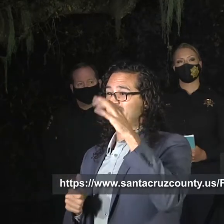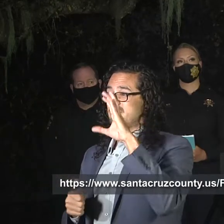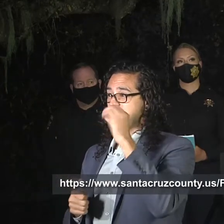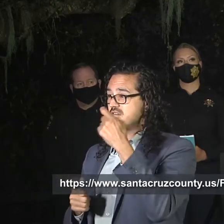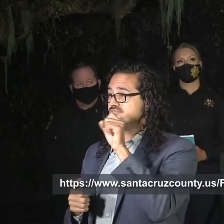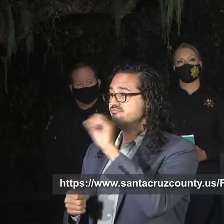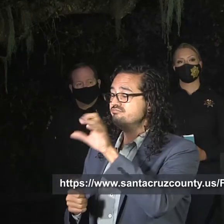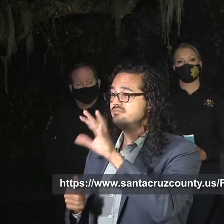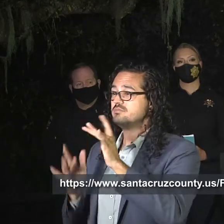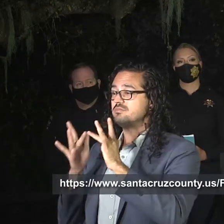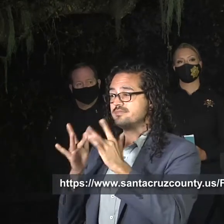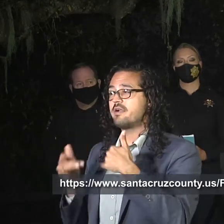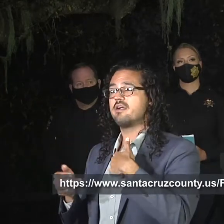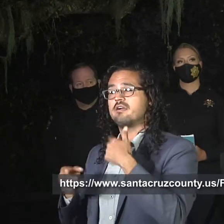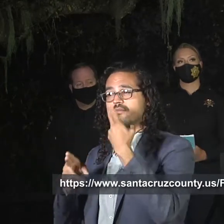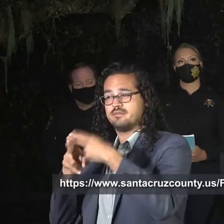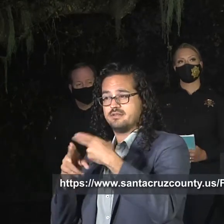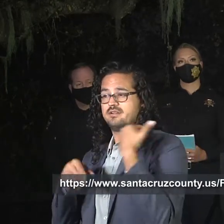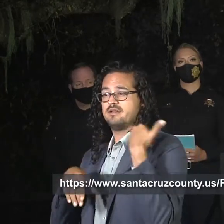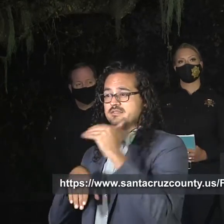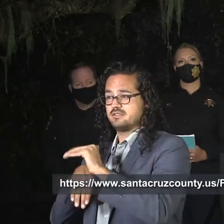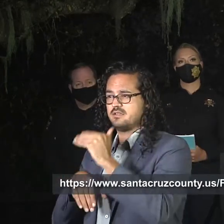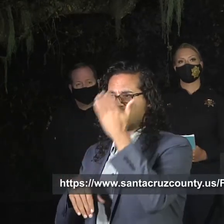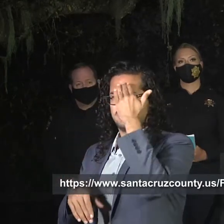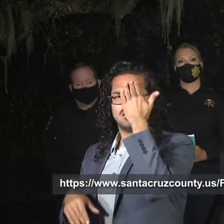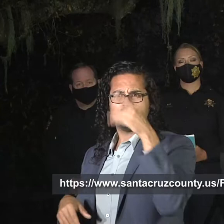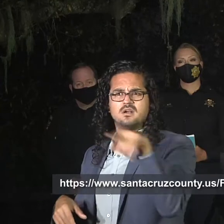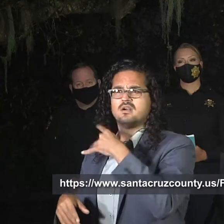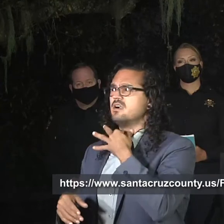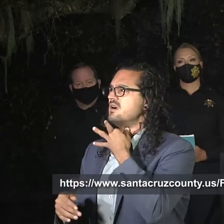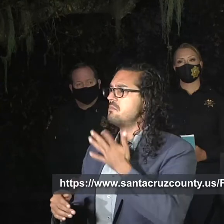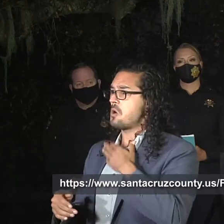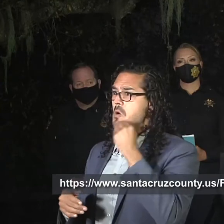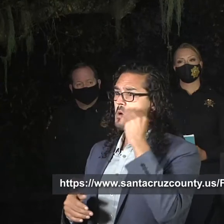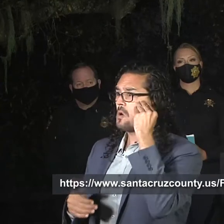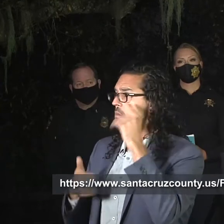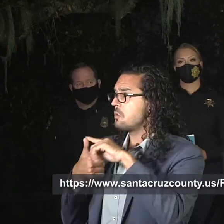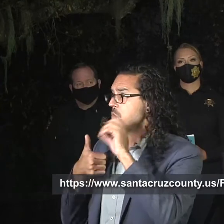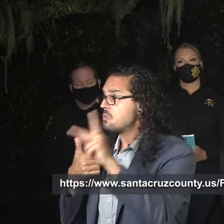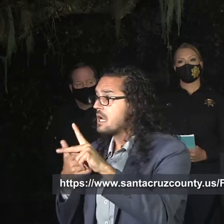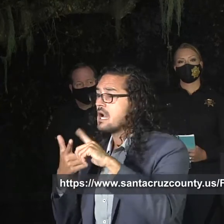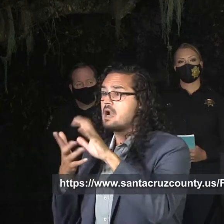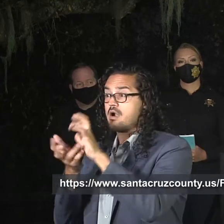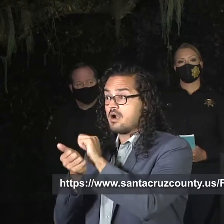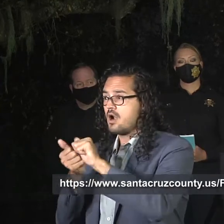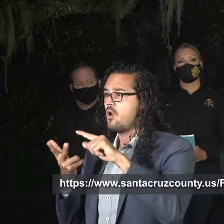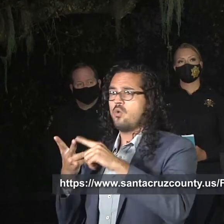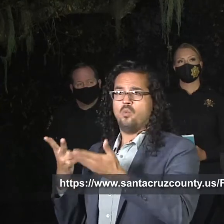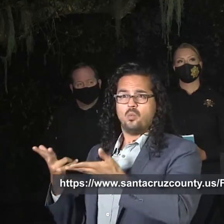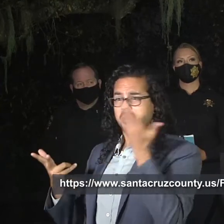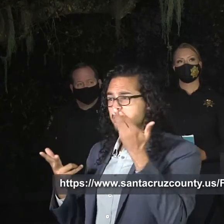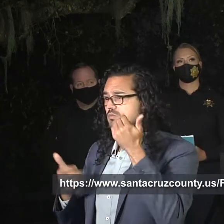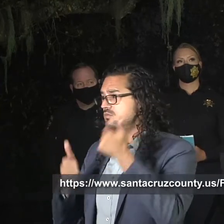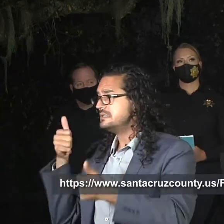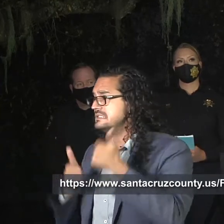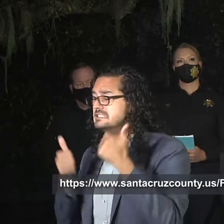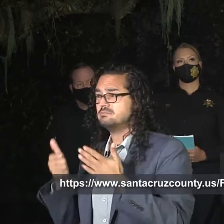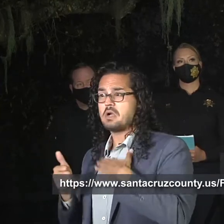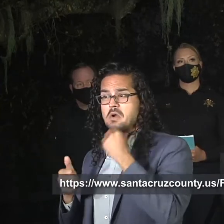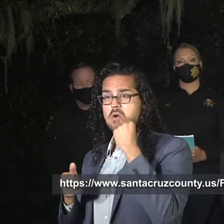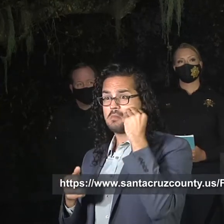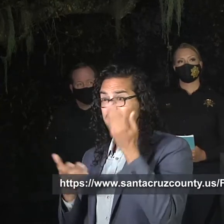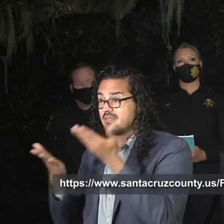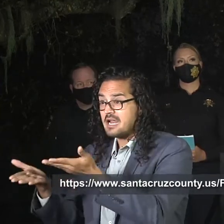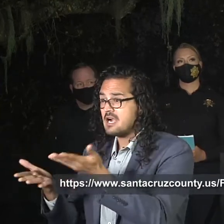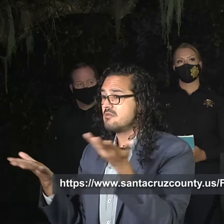completely understand that you'd want to know kind of the status of your house, especially if you think it's in a fire damage area. And so I just wanted to reiterate that website again.